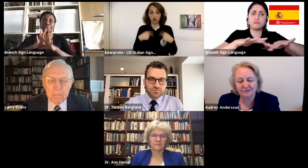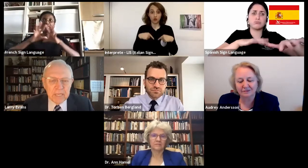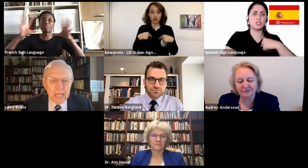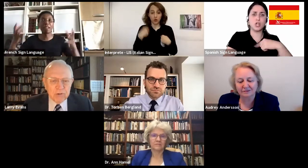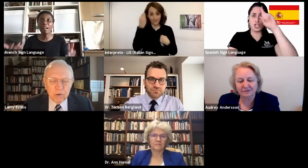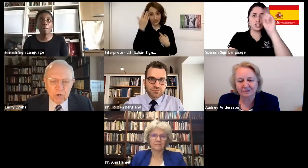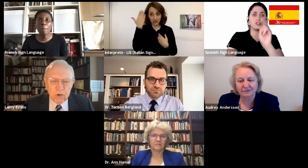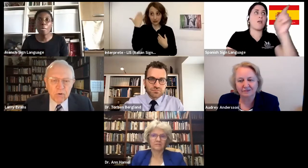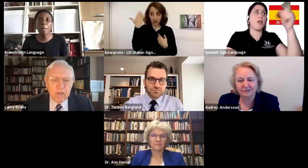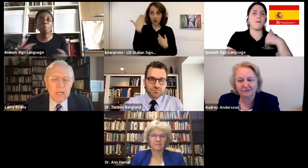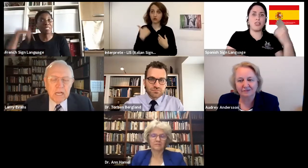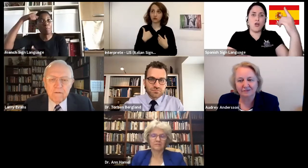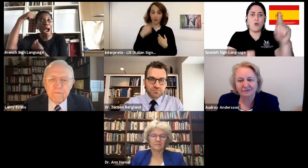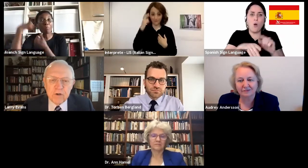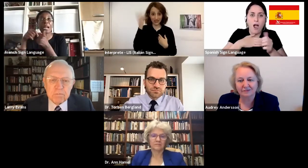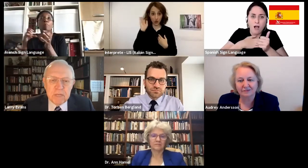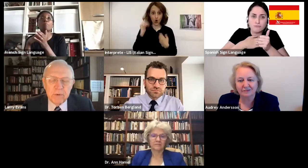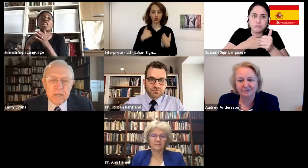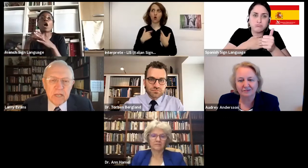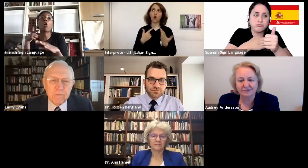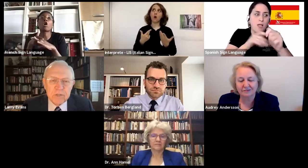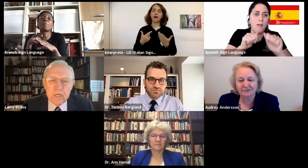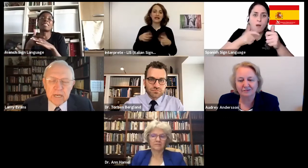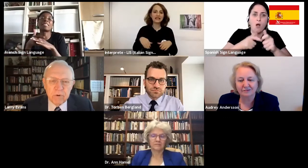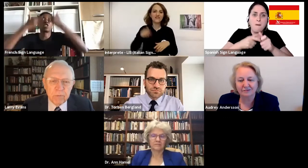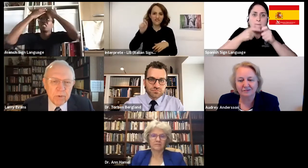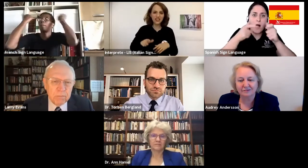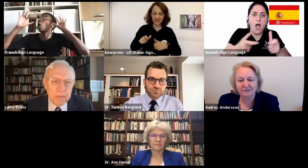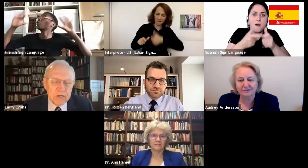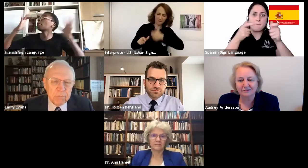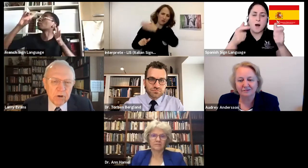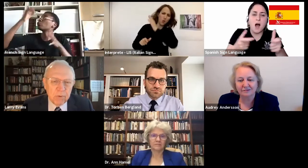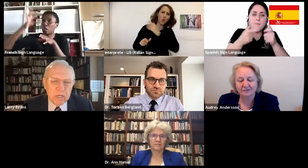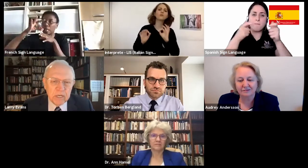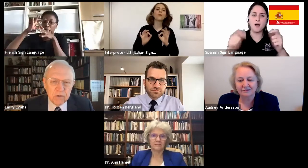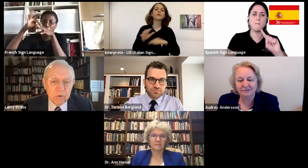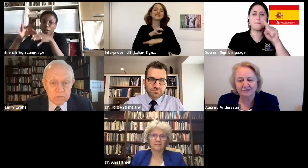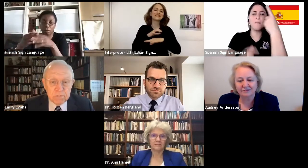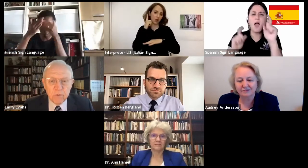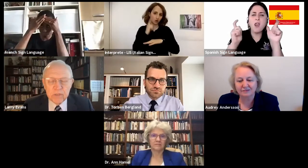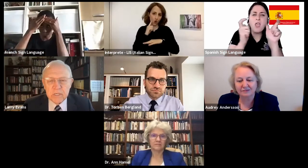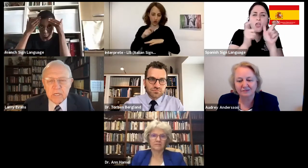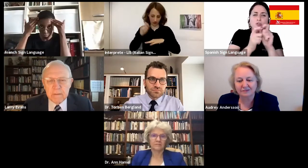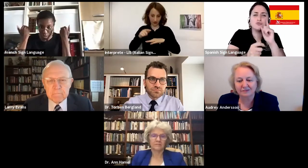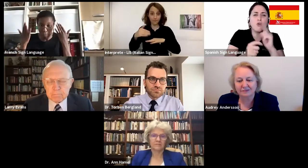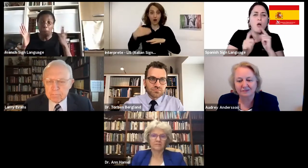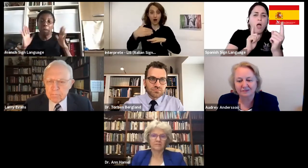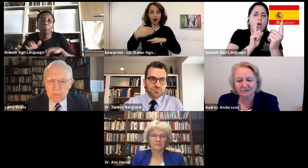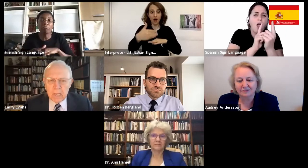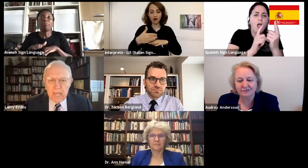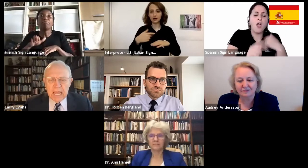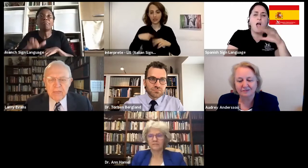But it began to grow. Our first meeting with the deaf was in Nairobi with Pastor Paul Moasia, who has been with us today.